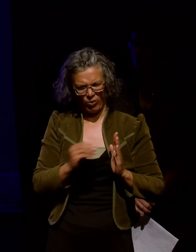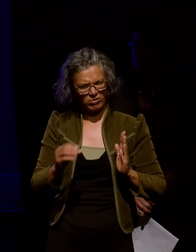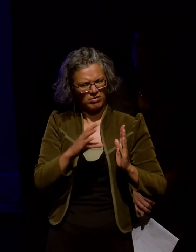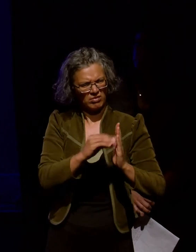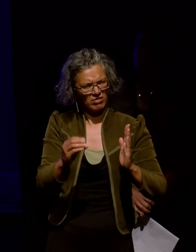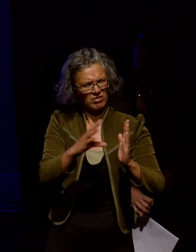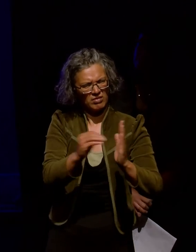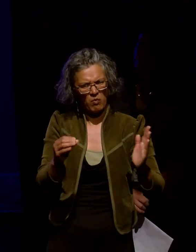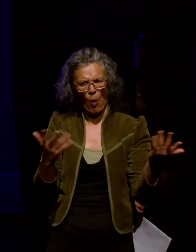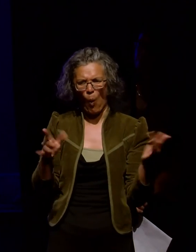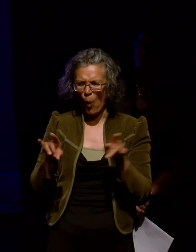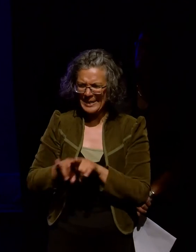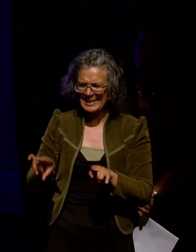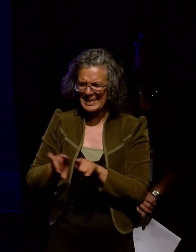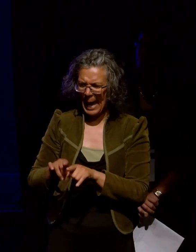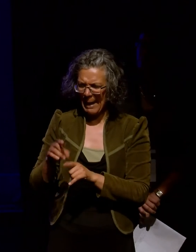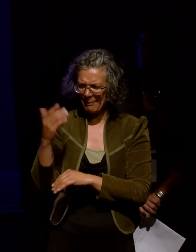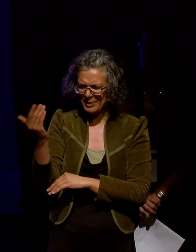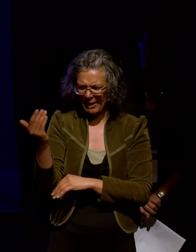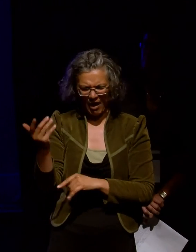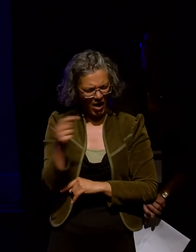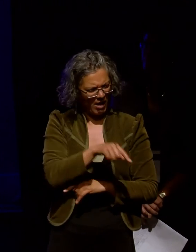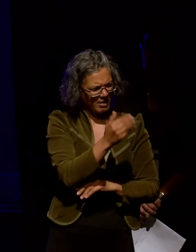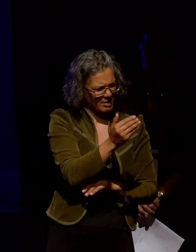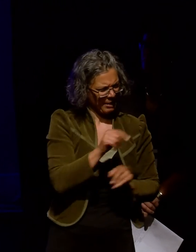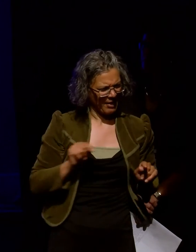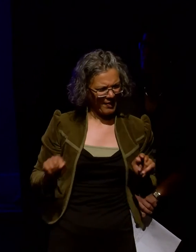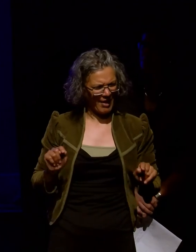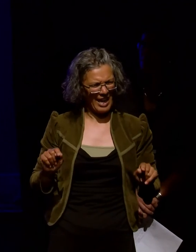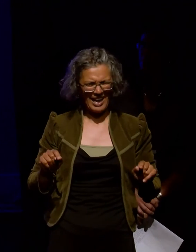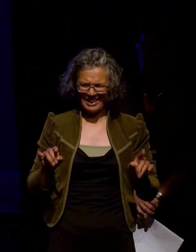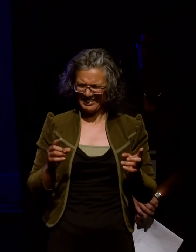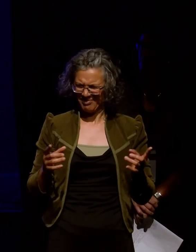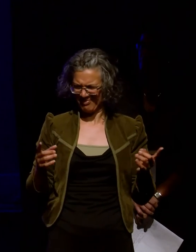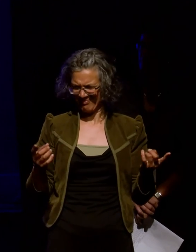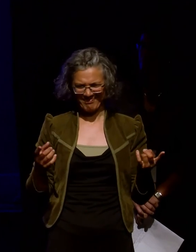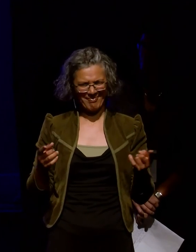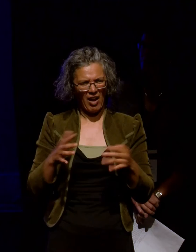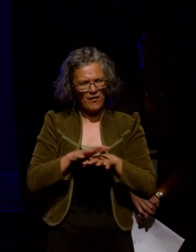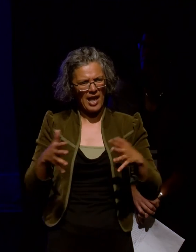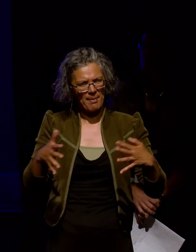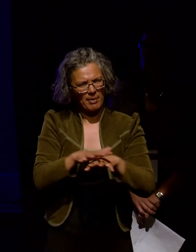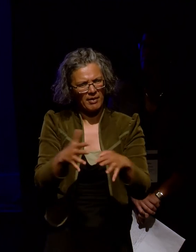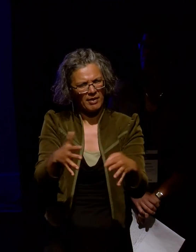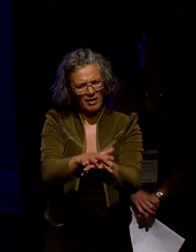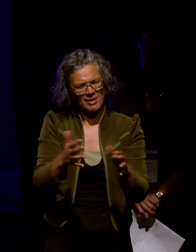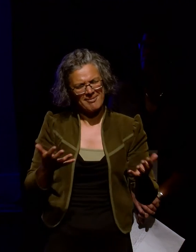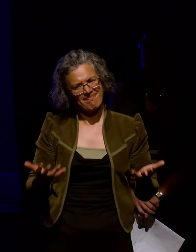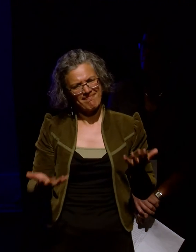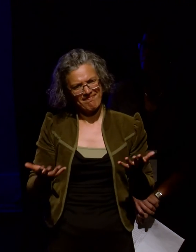we're chasing the same speakers or the same venues to achieve very similar things and cover the very similar territory.